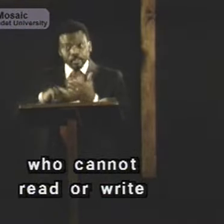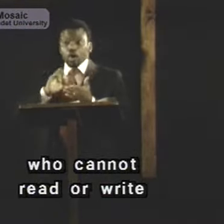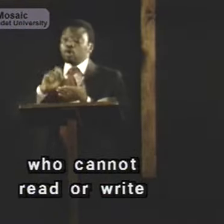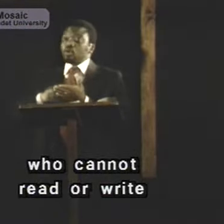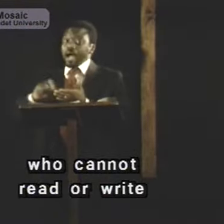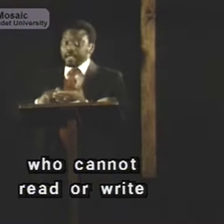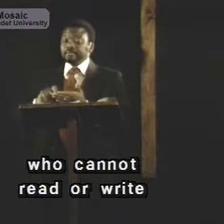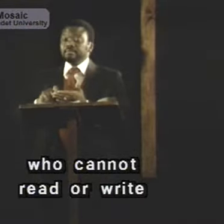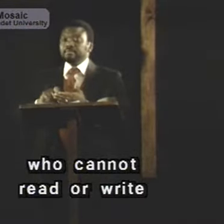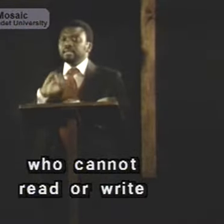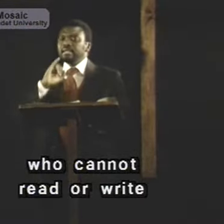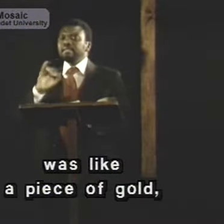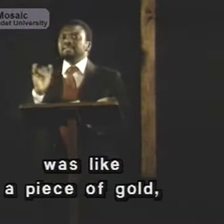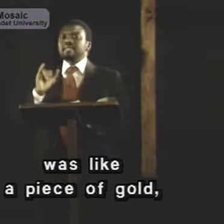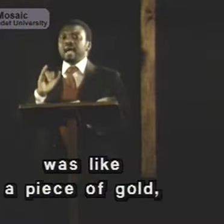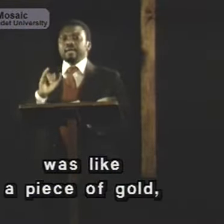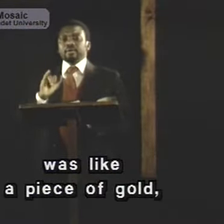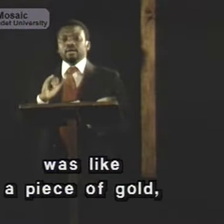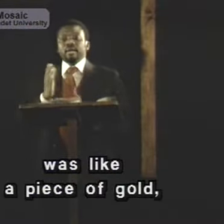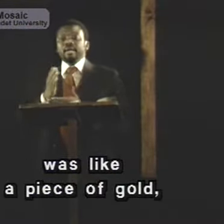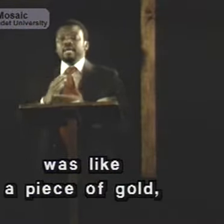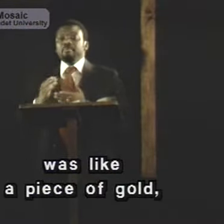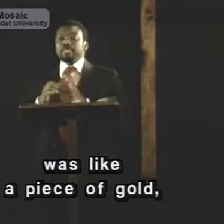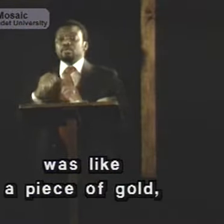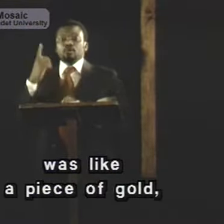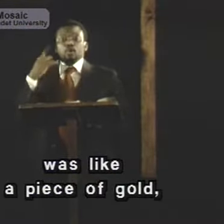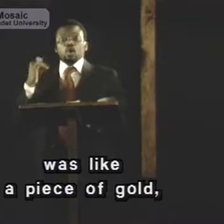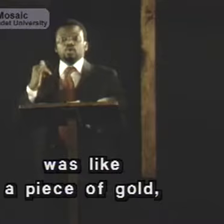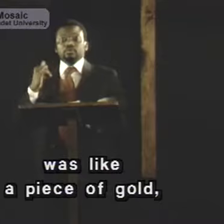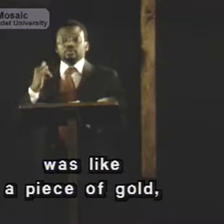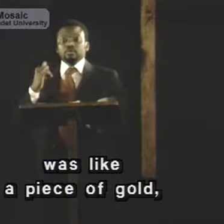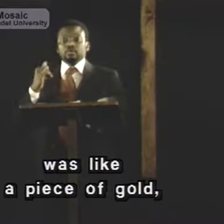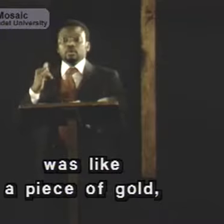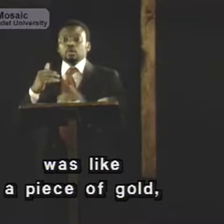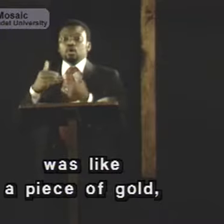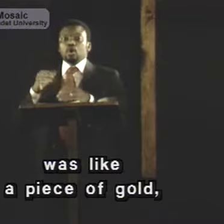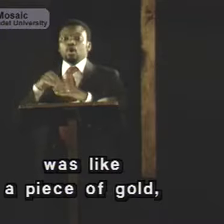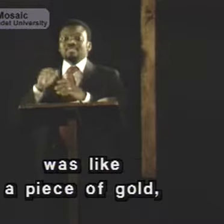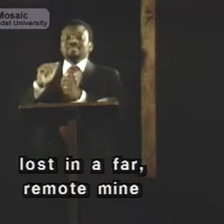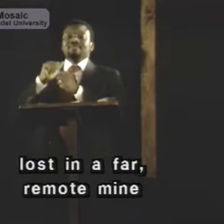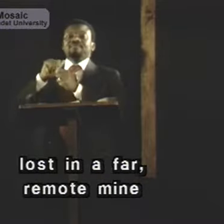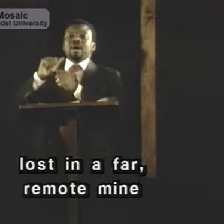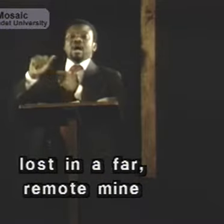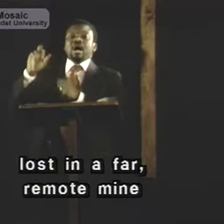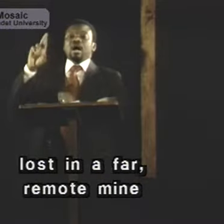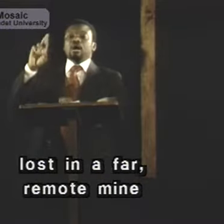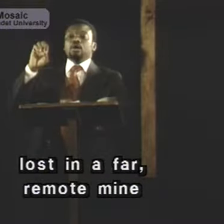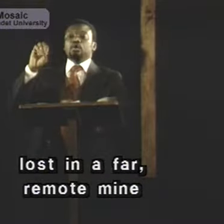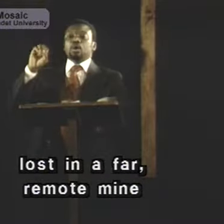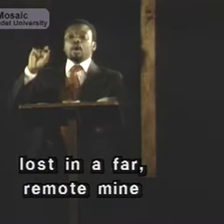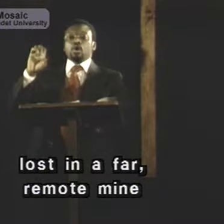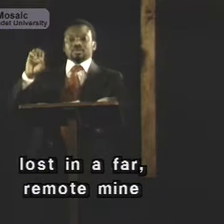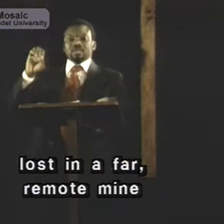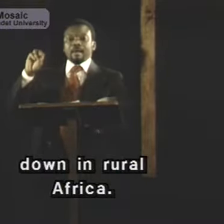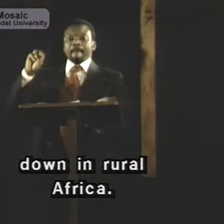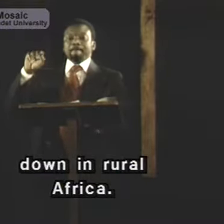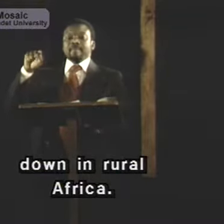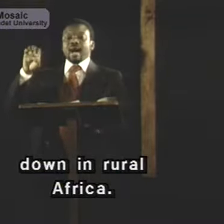was like a piece of gold lost in a far remote mine down in rural